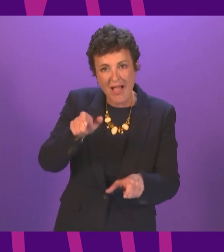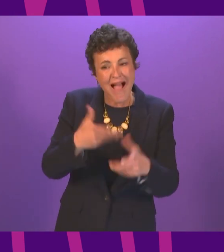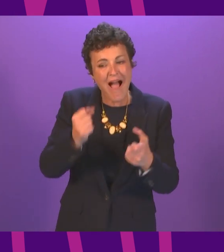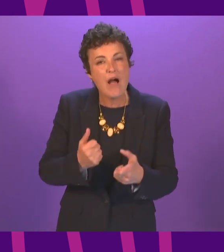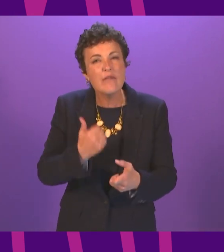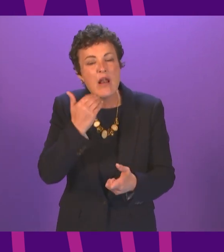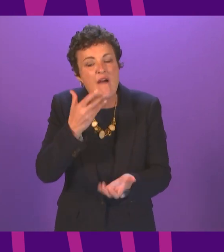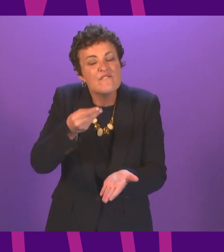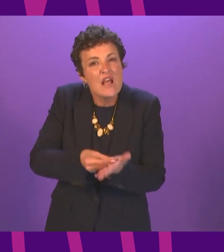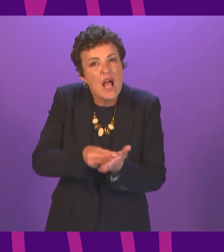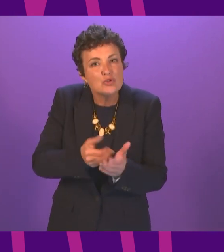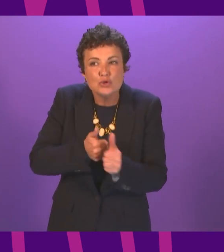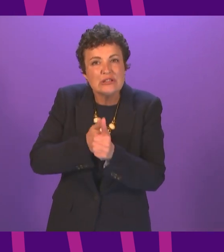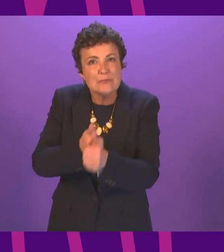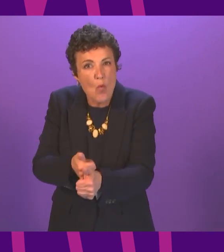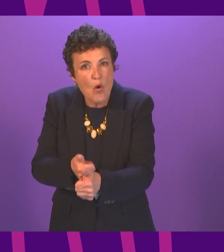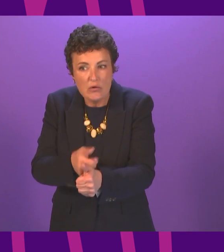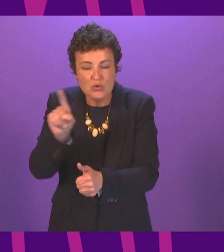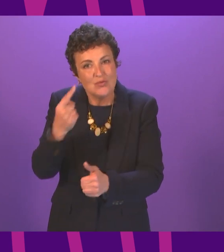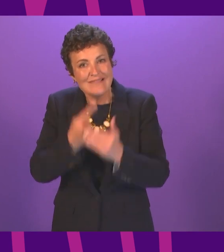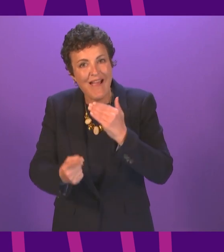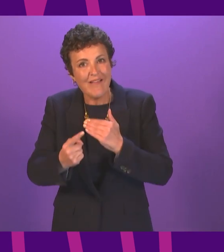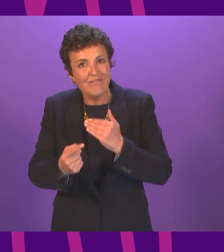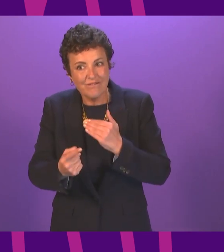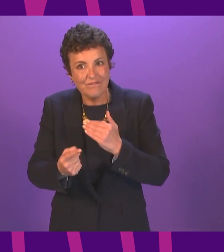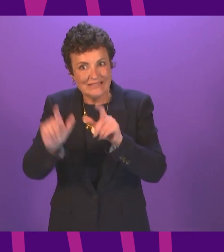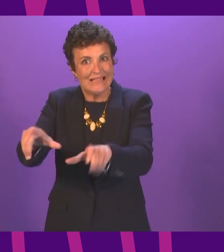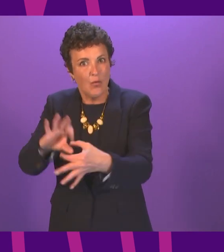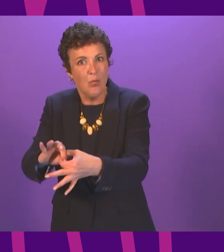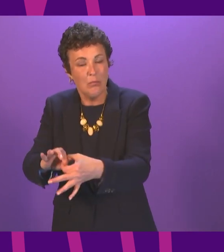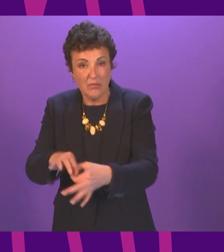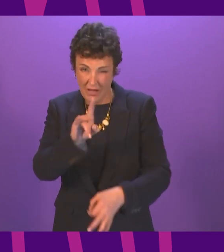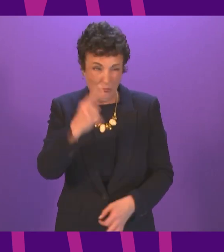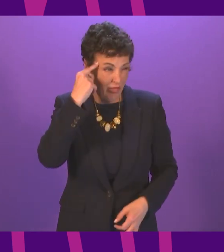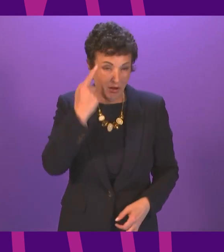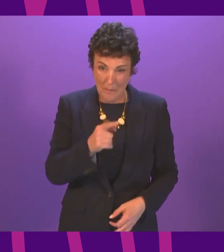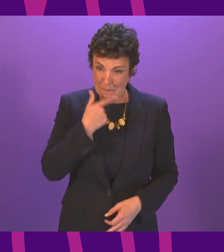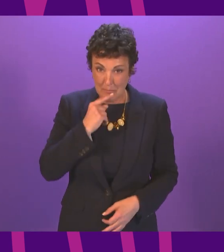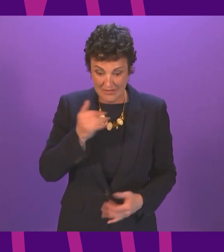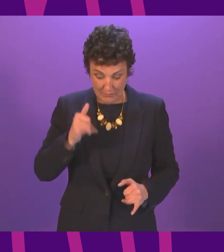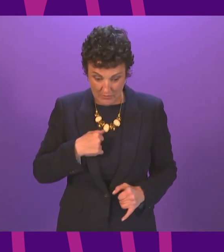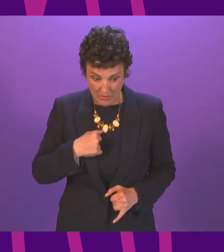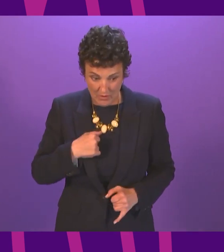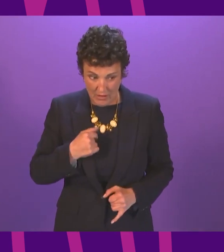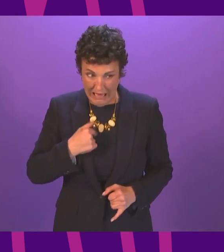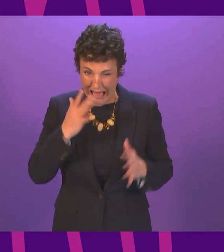well you know no one should have had to choose between going to work to earn a wage and self isolating but